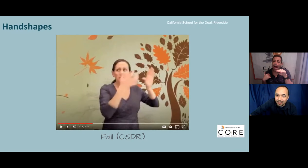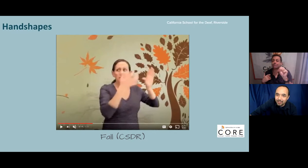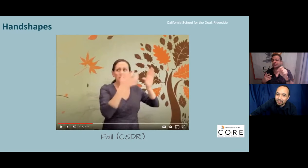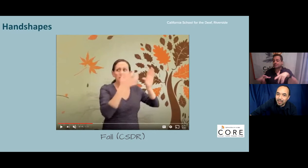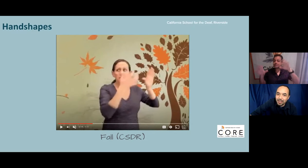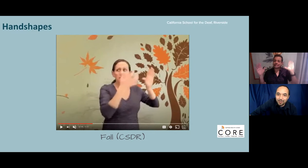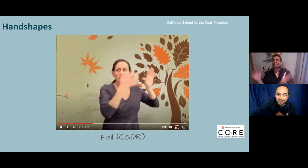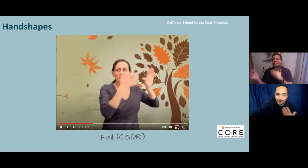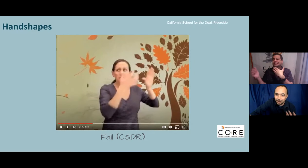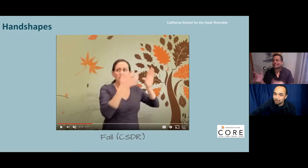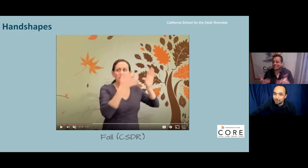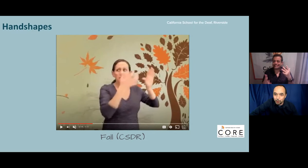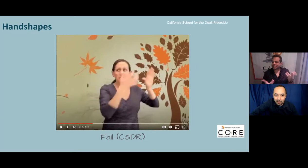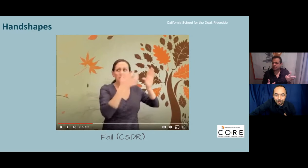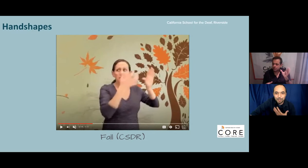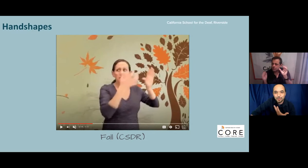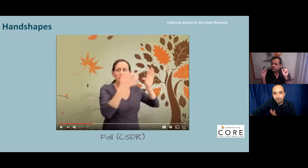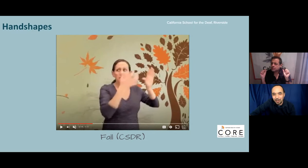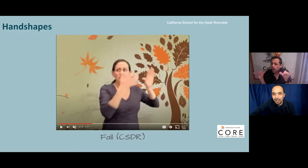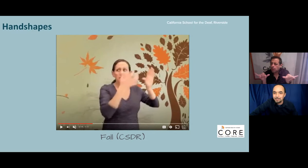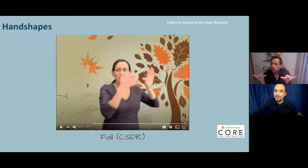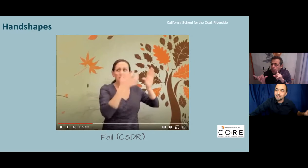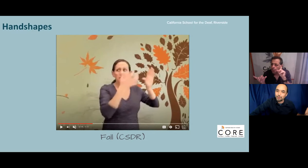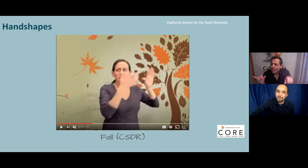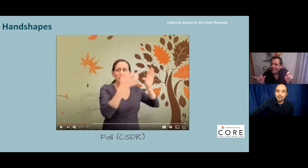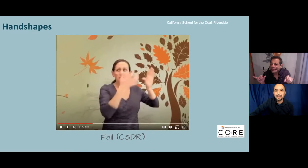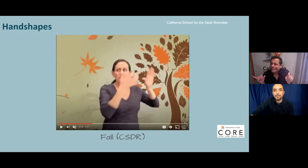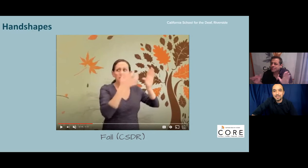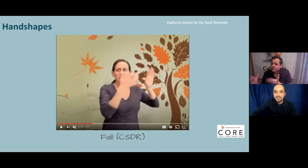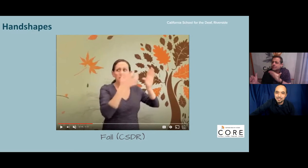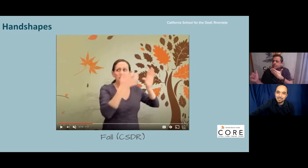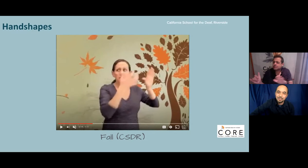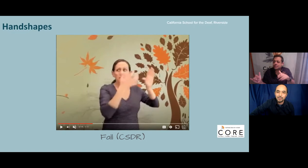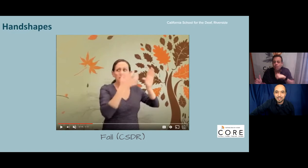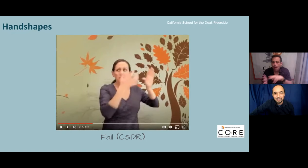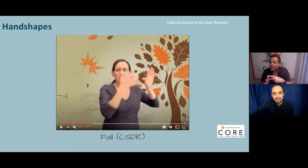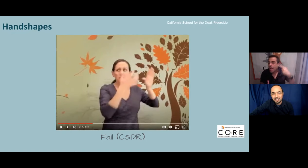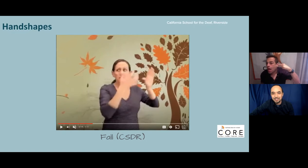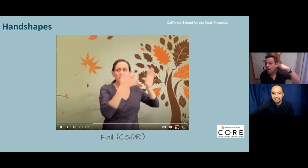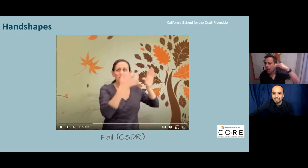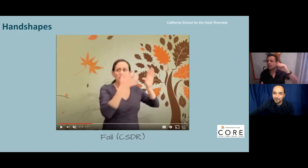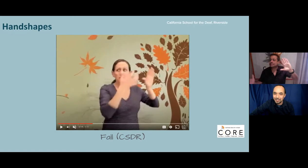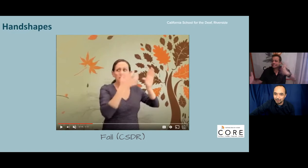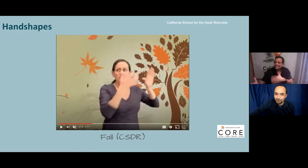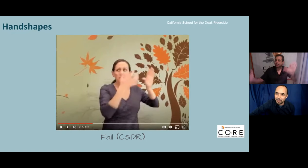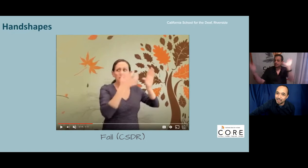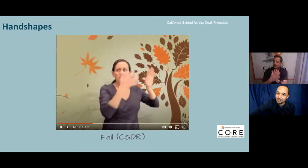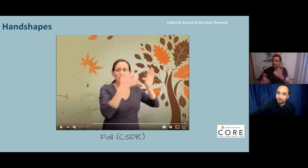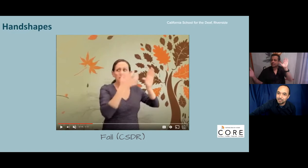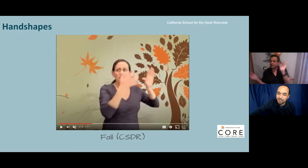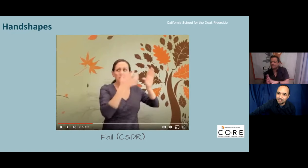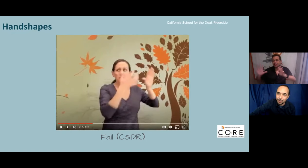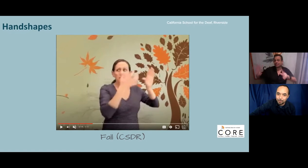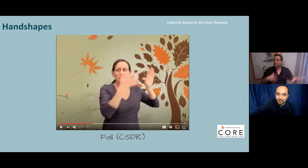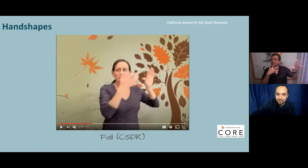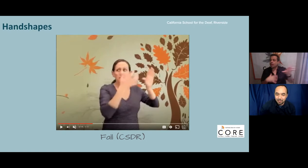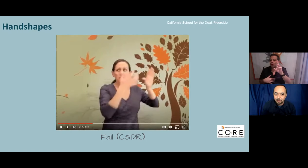And this is like, you know, hearing people who have nursery rhymes and this sort of rhythm and sing-songiness. This is a very similar thing, except